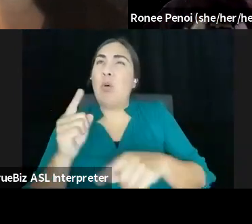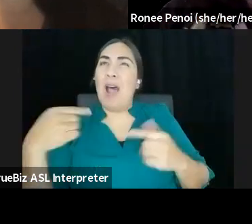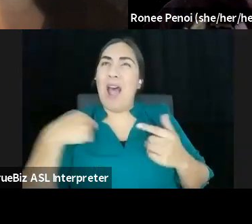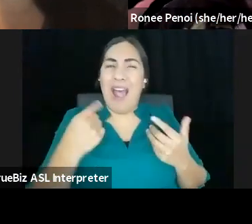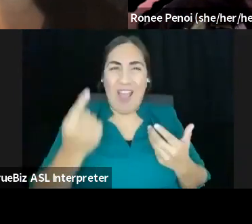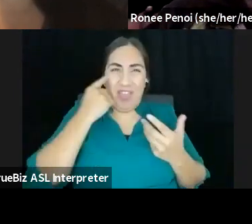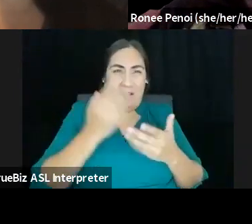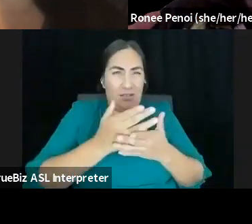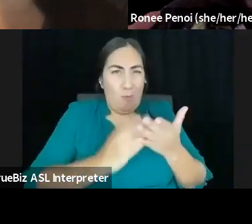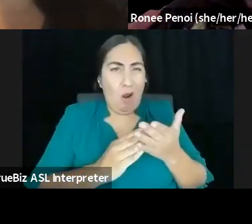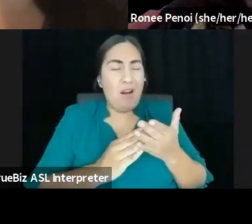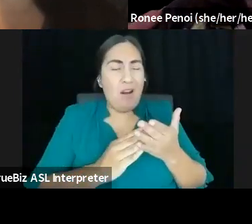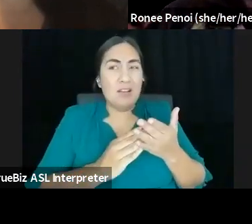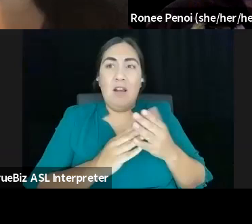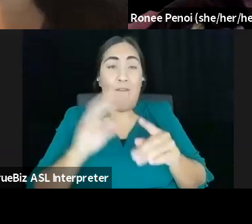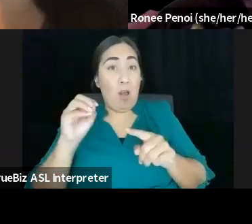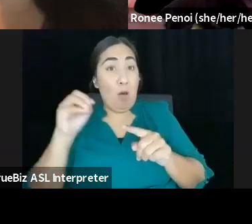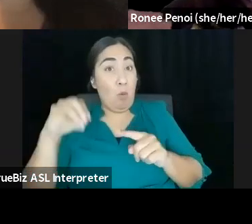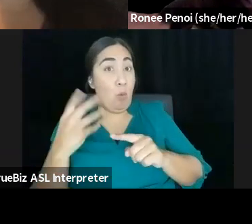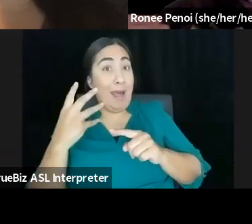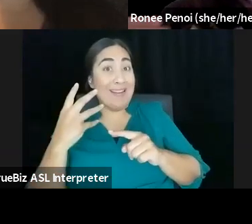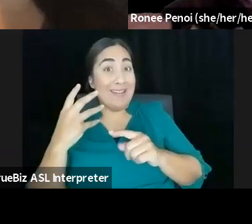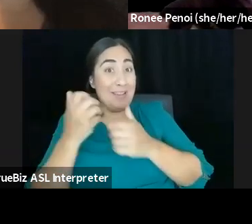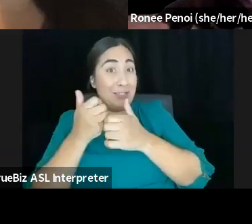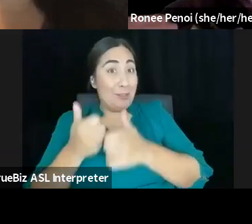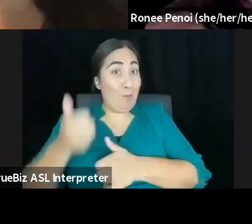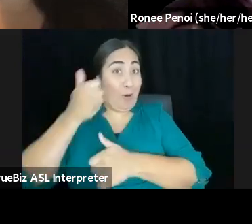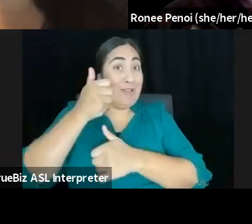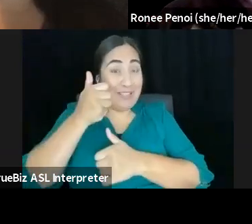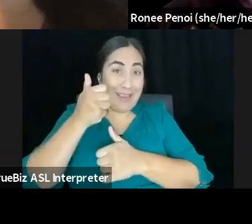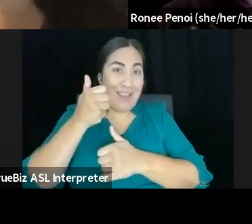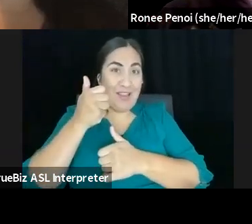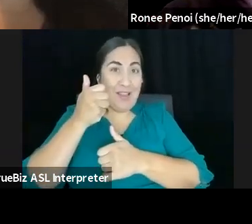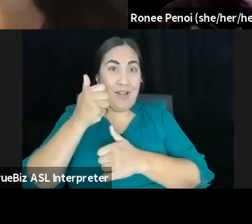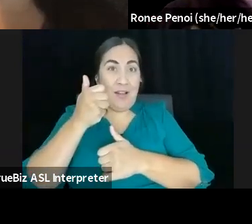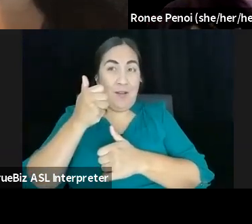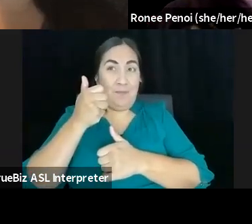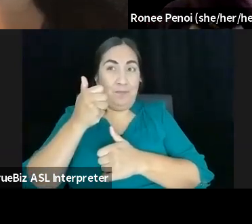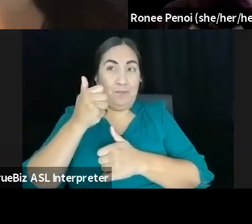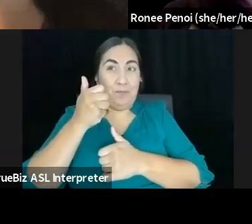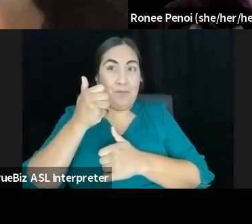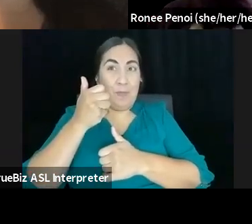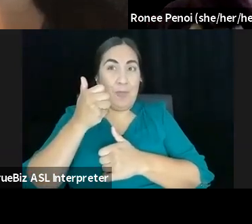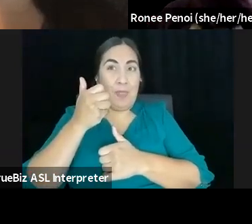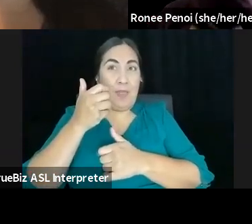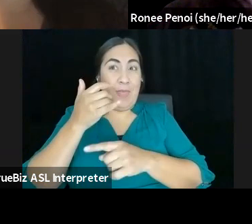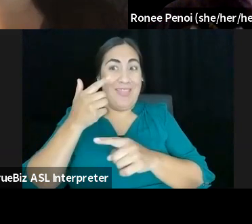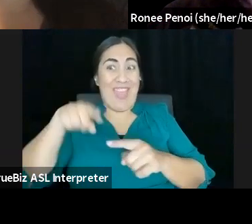supremacy capitalistic machine that no one wants you to look a little look deeper than that. Right. It's yeah, of course, think about greening your